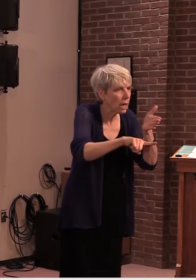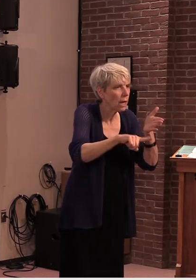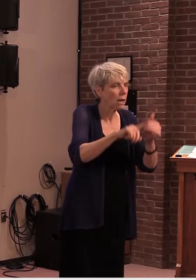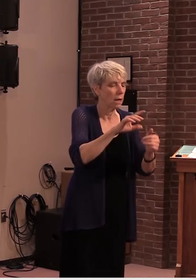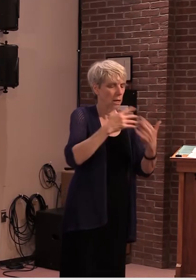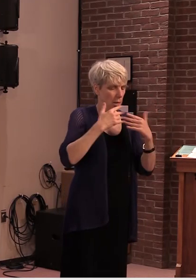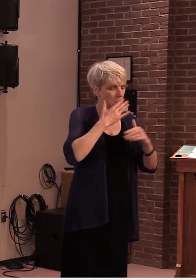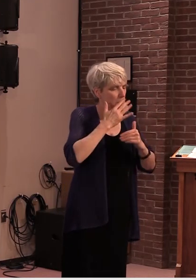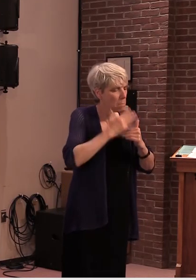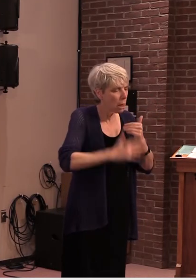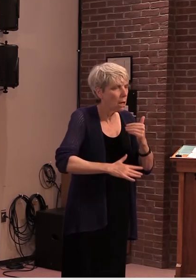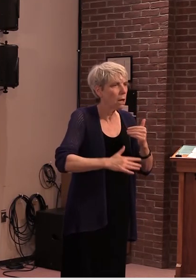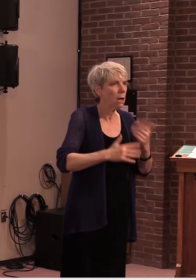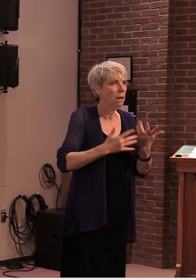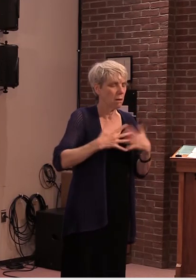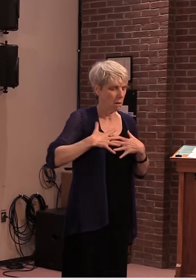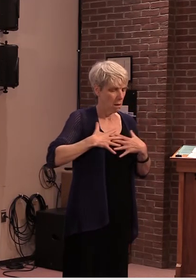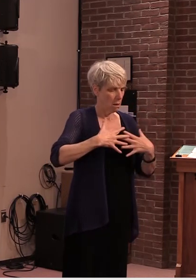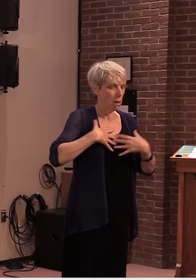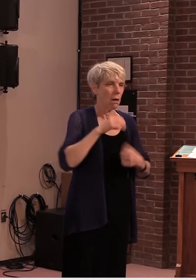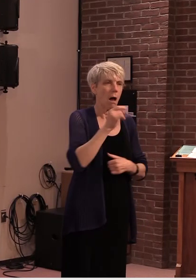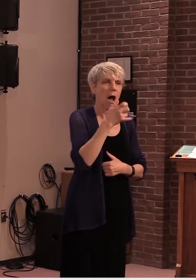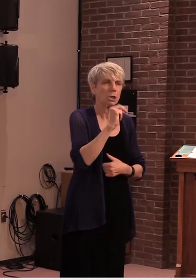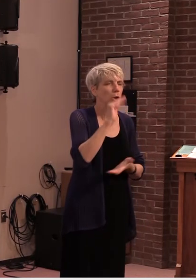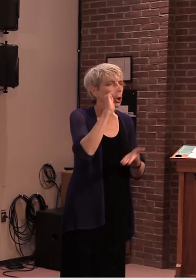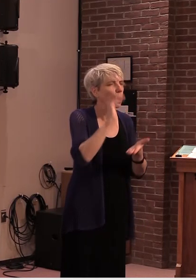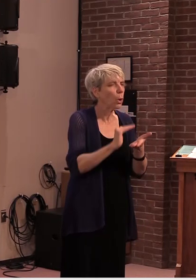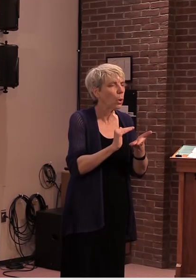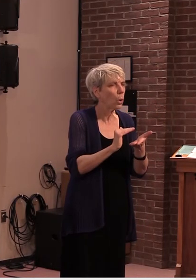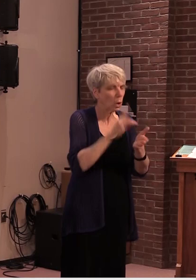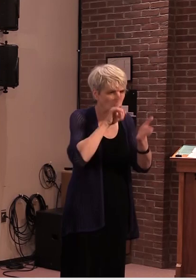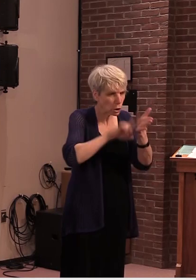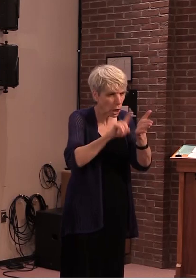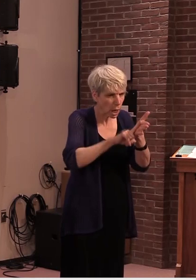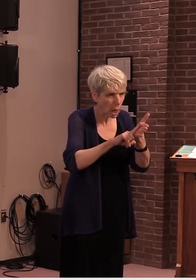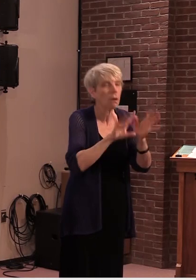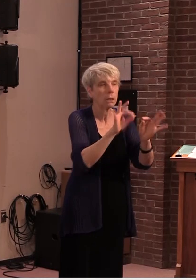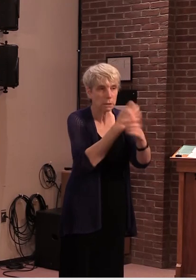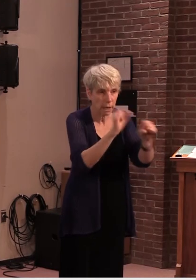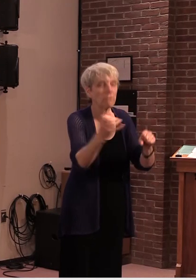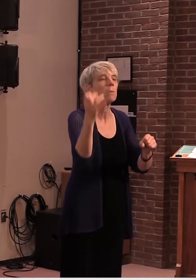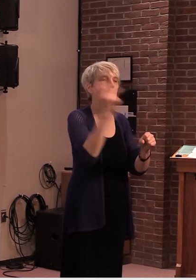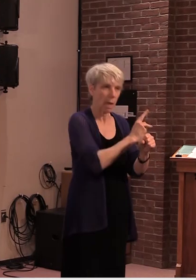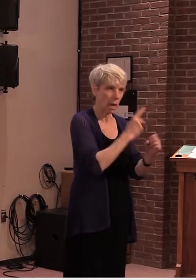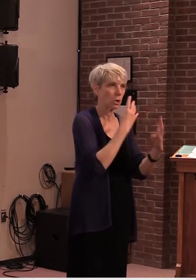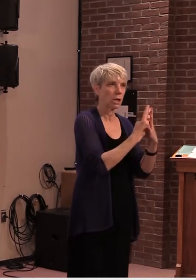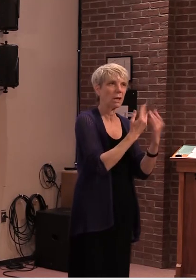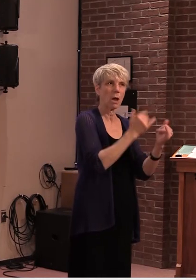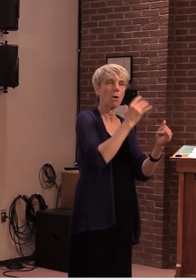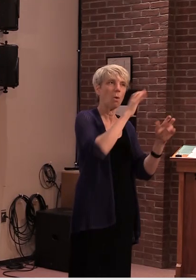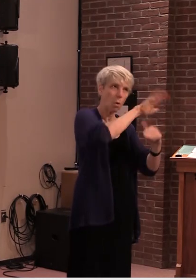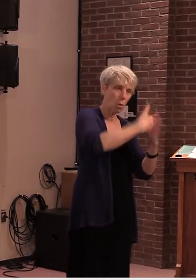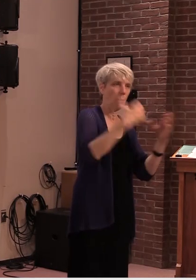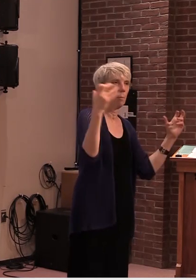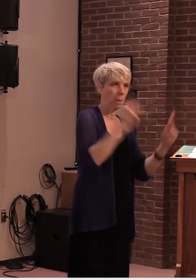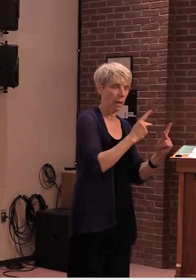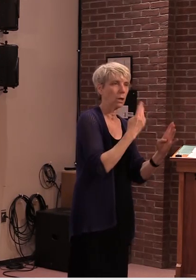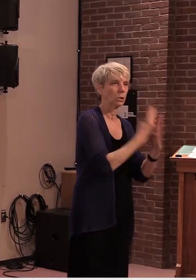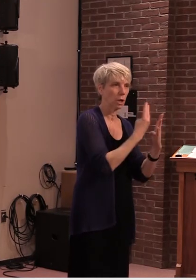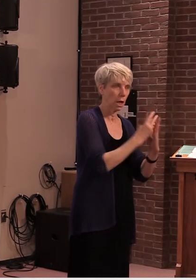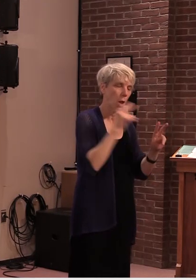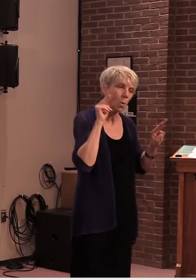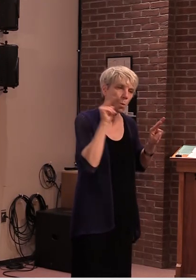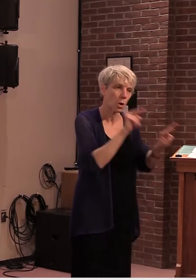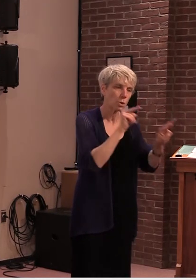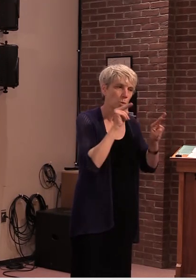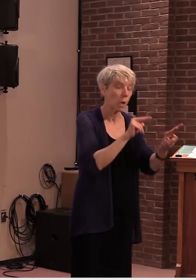according to Dr. Strenio who are accepting exhibiting symptoms that are over overly concerned. Dr. Strenio